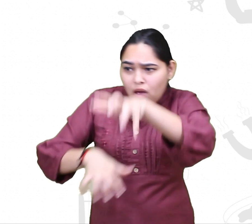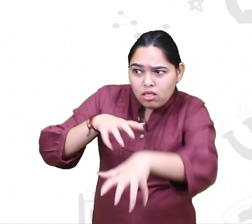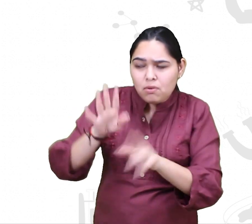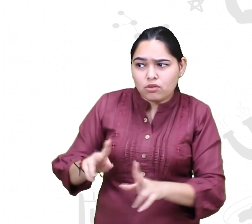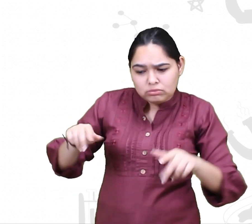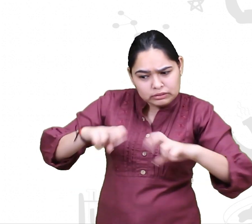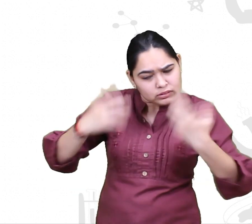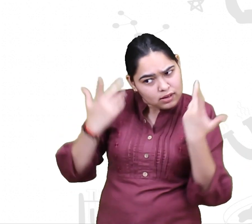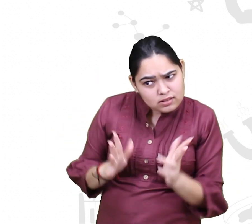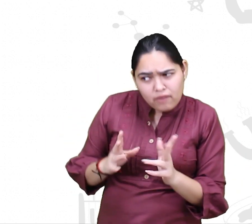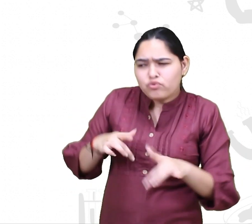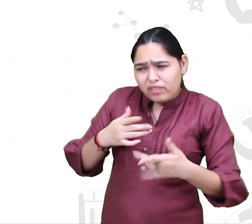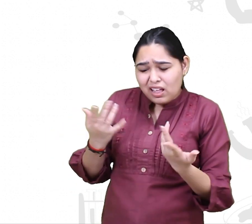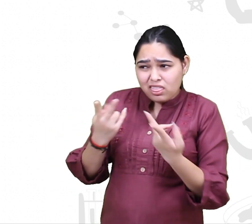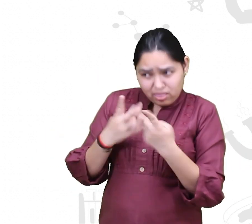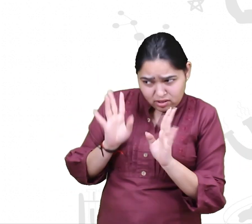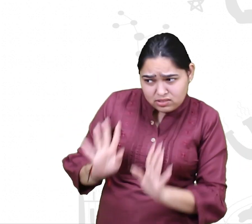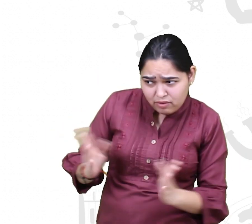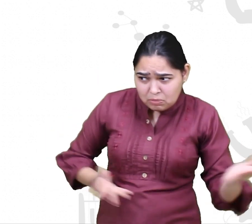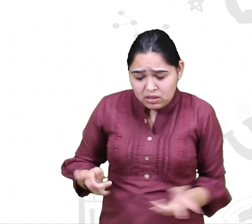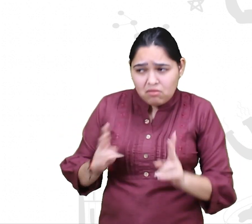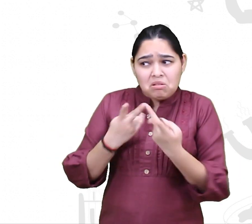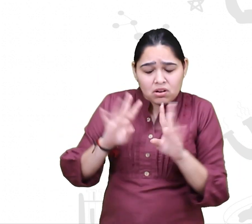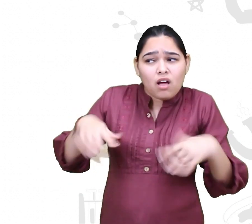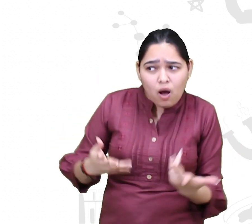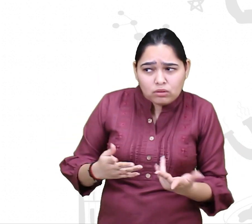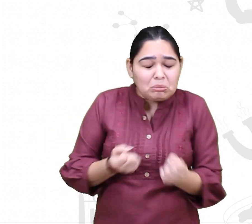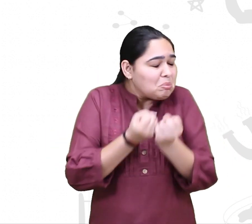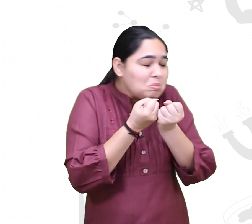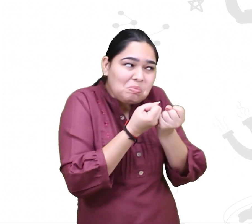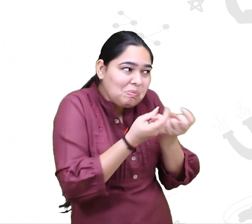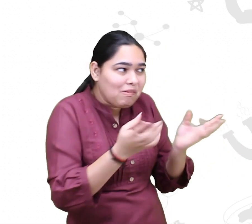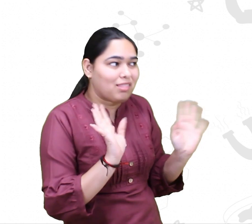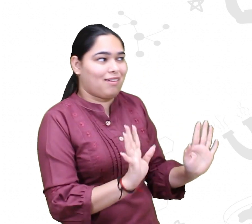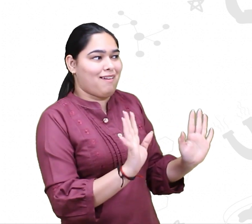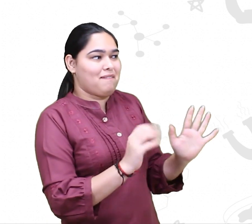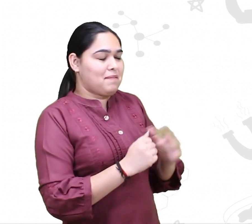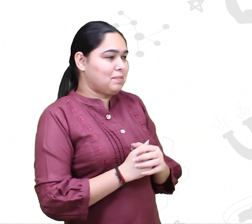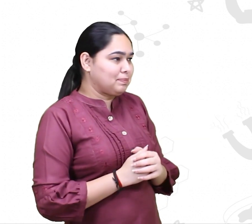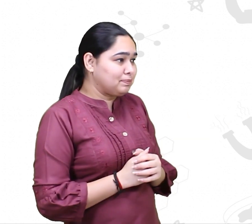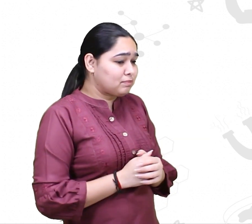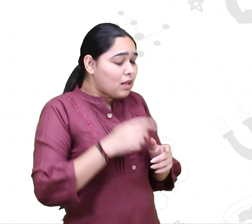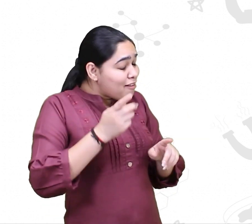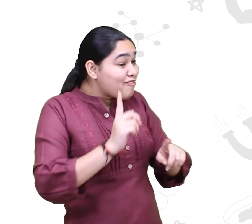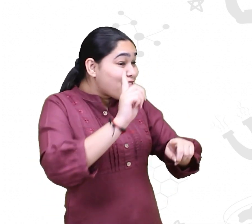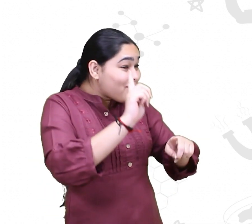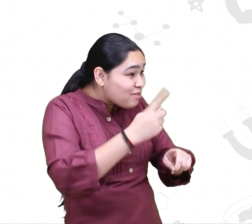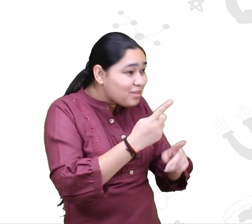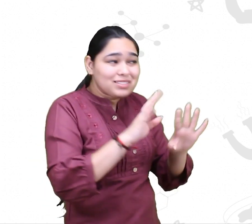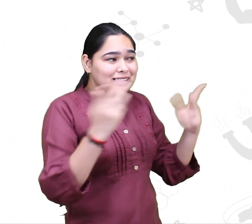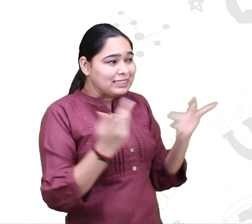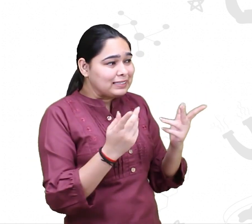you ever observed specular differences between their behavior from the wild compared to when they are in captivity? Yeah, very much.